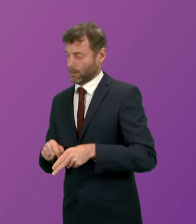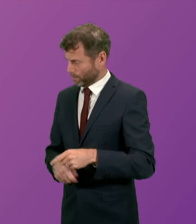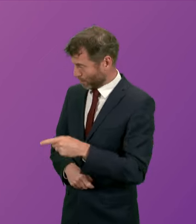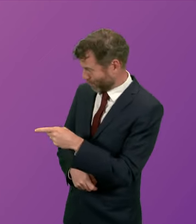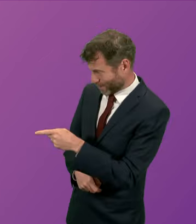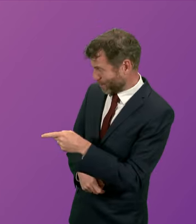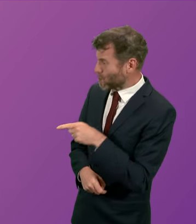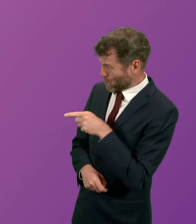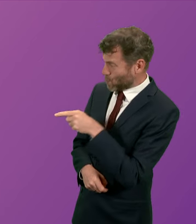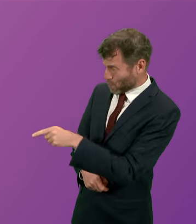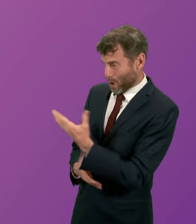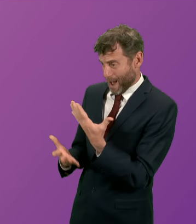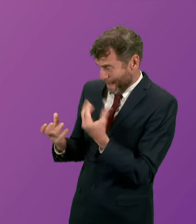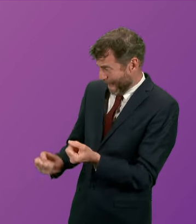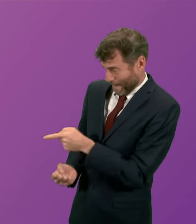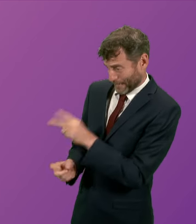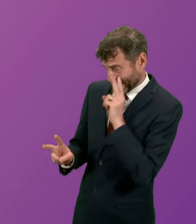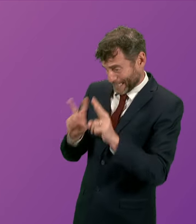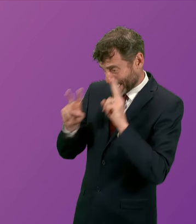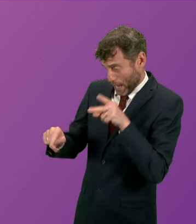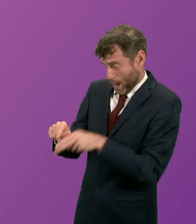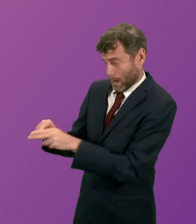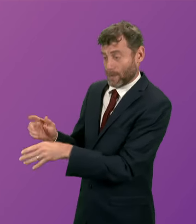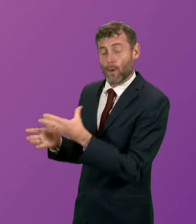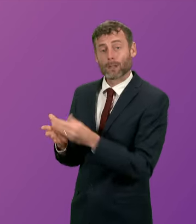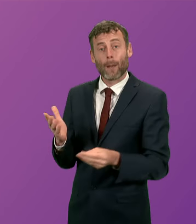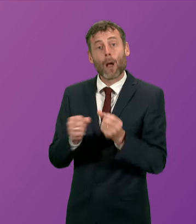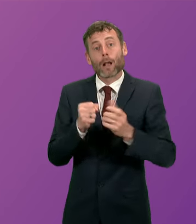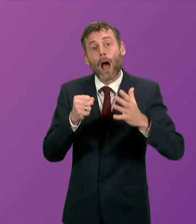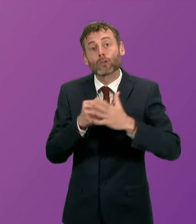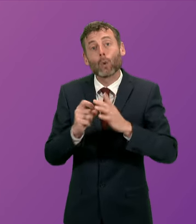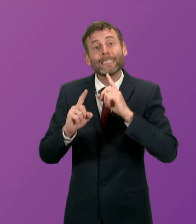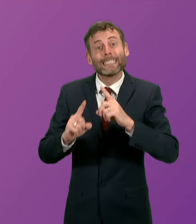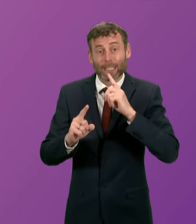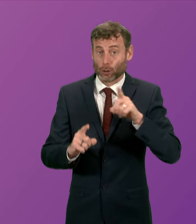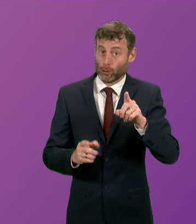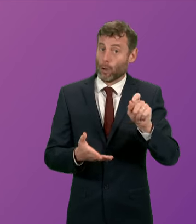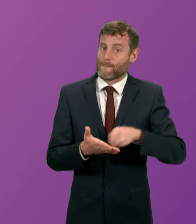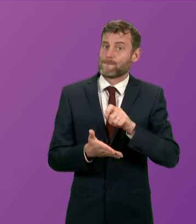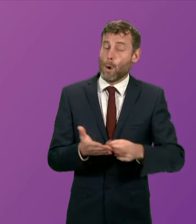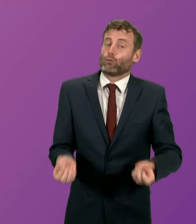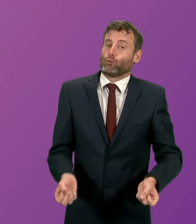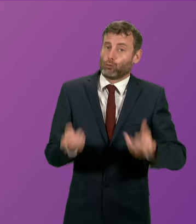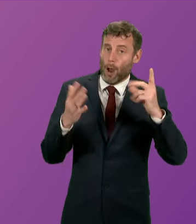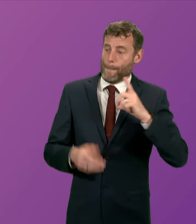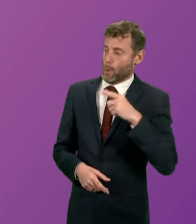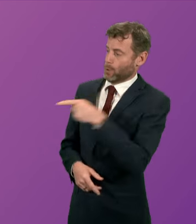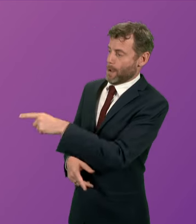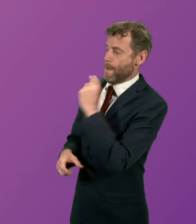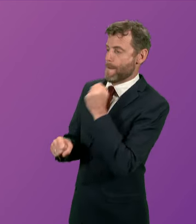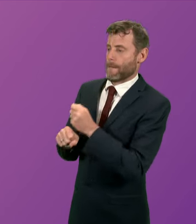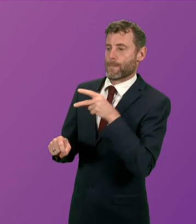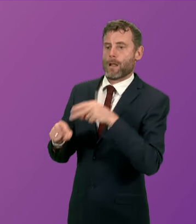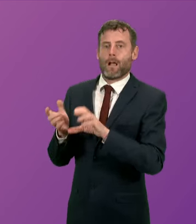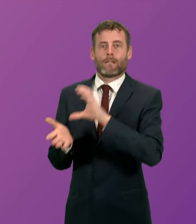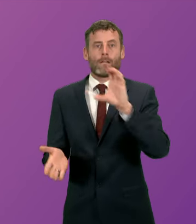architect of austerity just ask teachers in Glasgow who have voted this week to strike as a result of his government's cuts in their